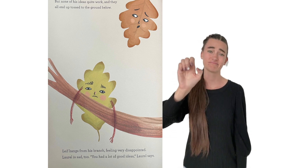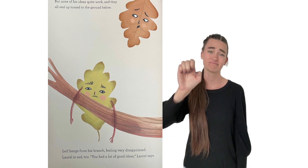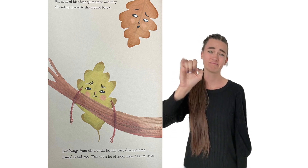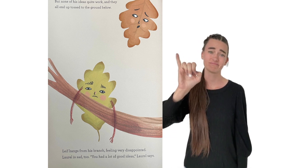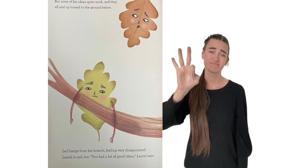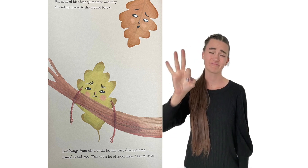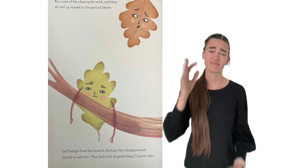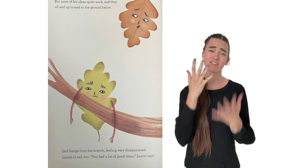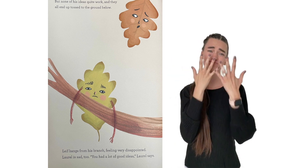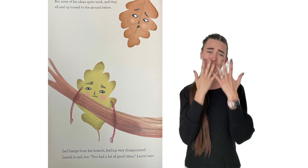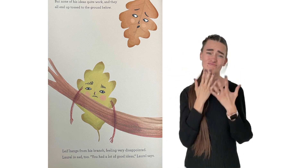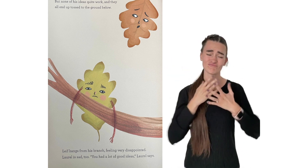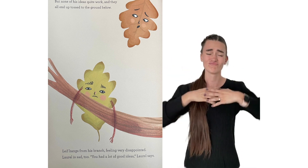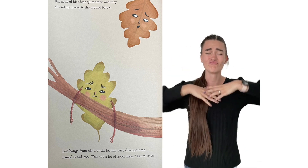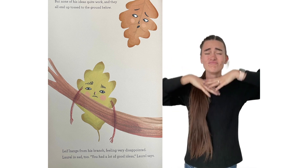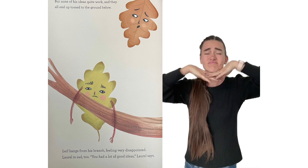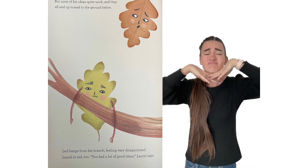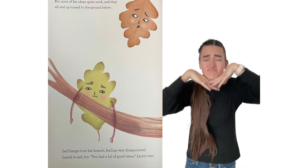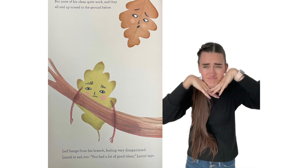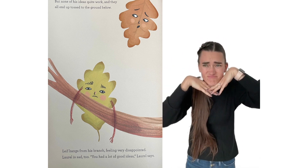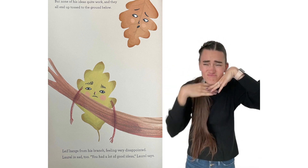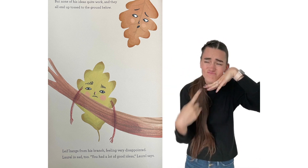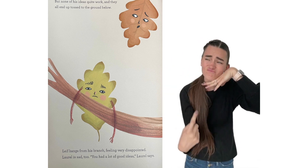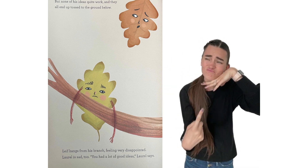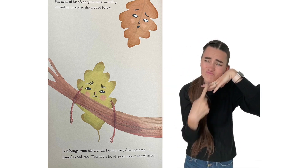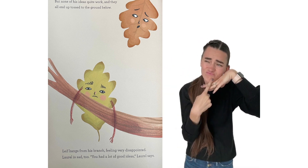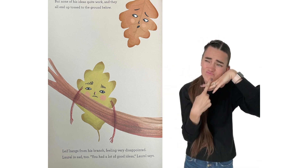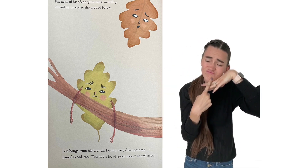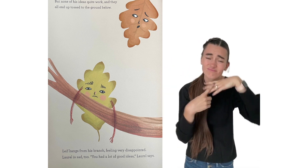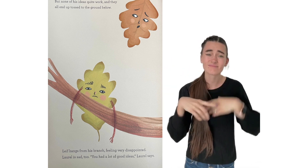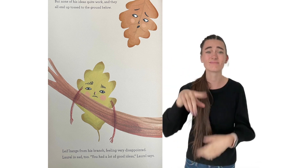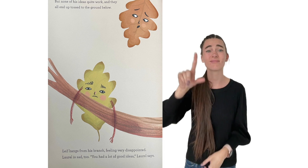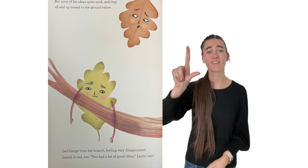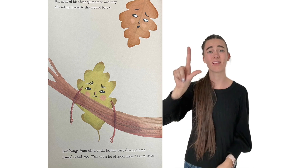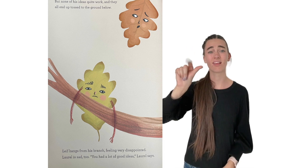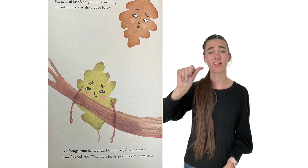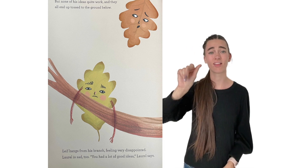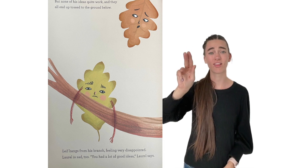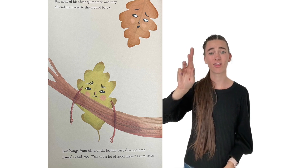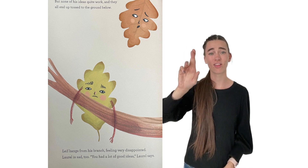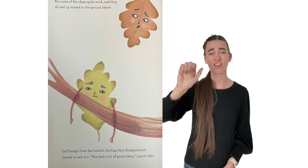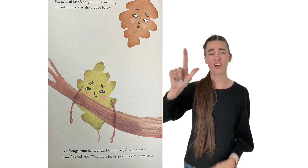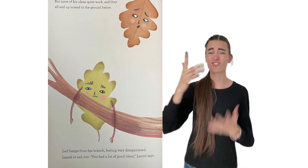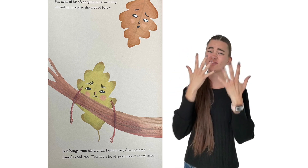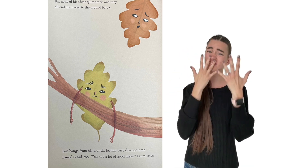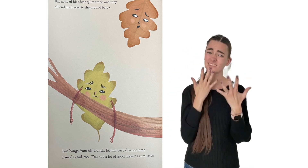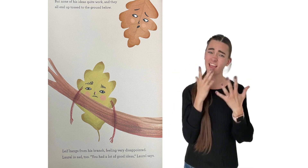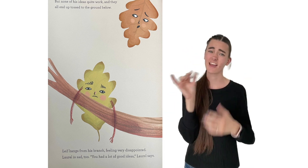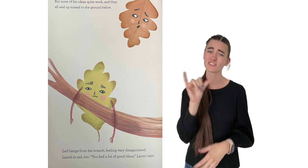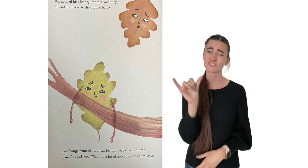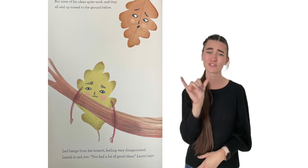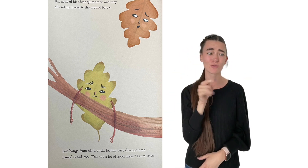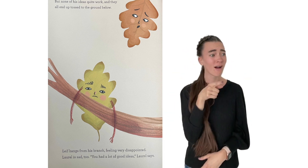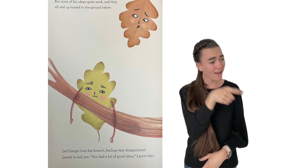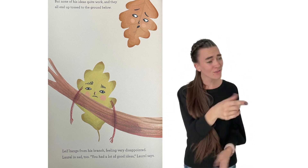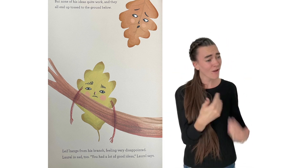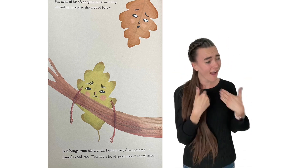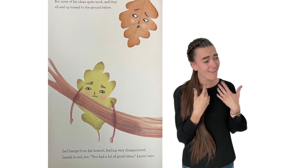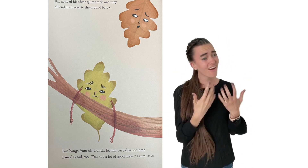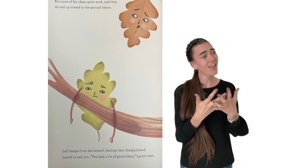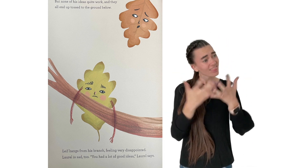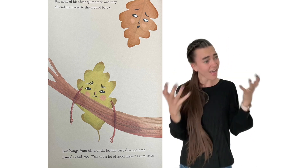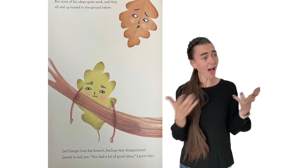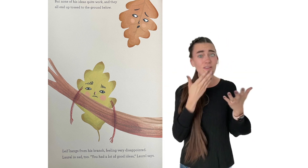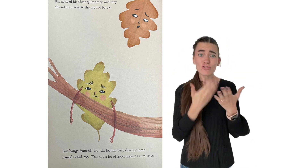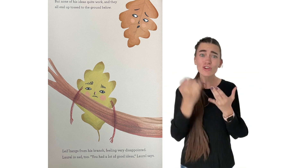Leaf hangs from his branch, feeling very disappointed. Laurel is sad too. You had a lot of